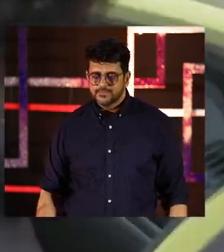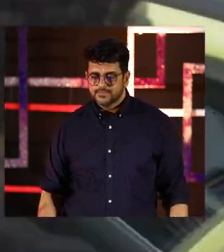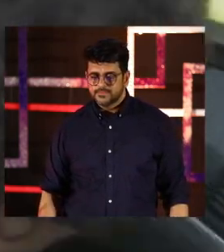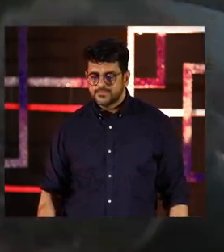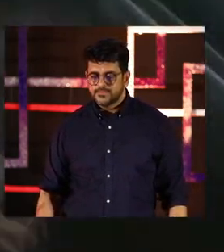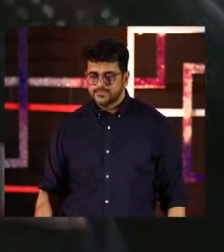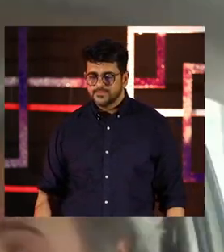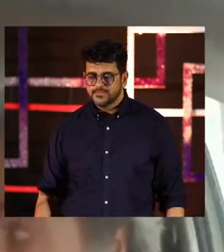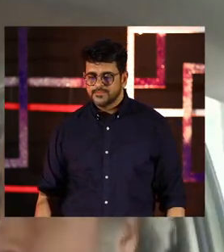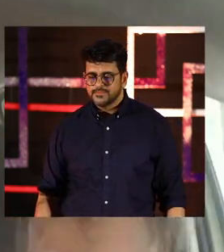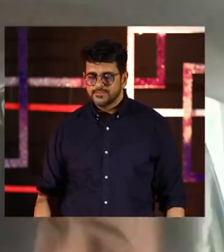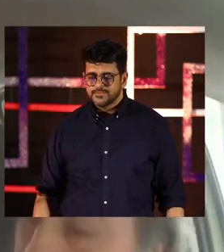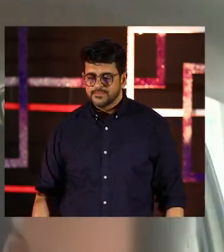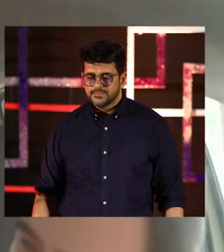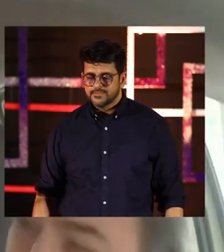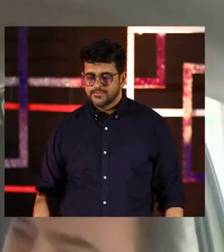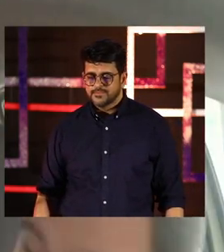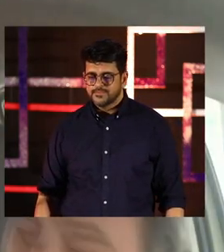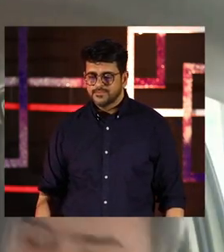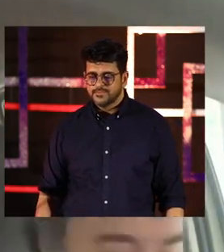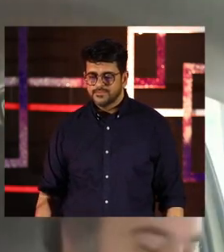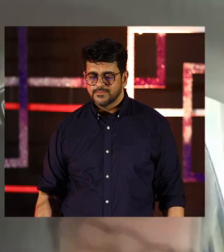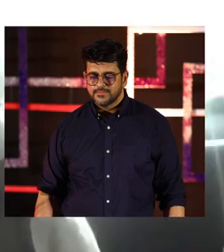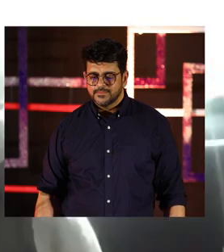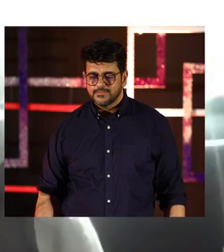Hi. Welcome. Welcome. Hi. Hi. Hi.